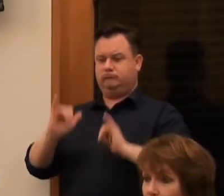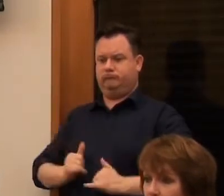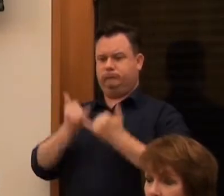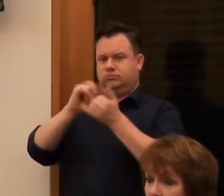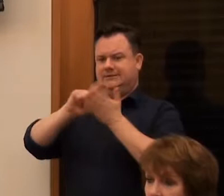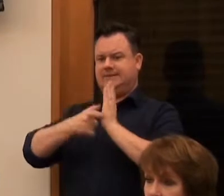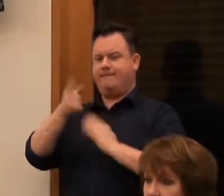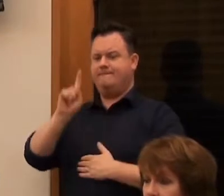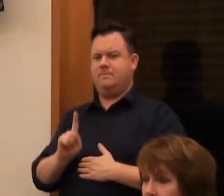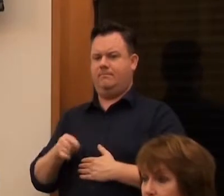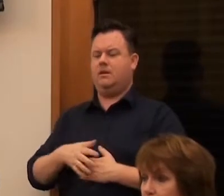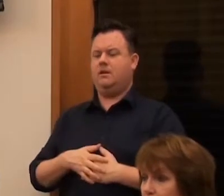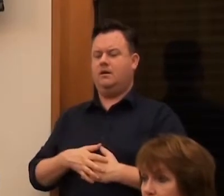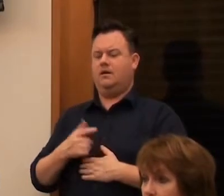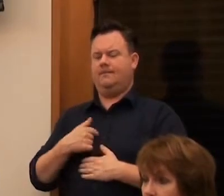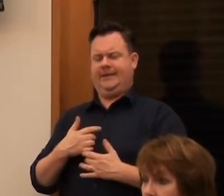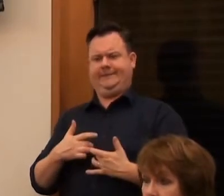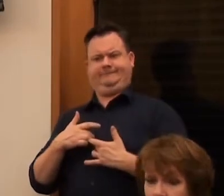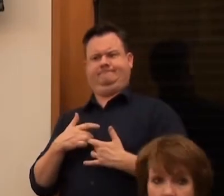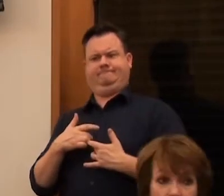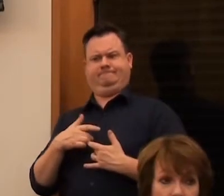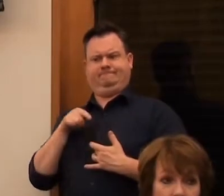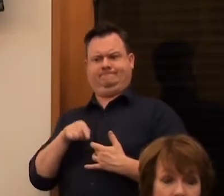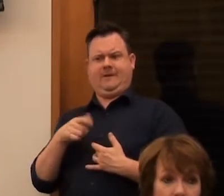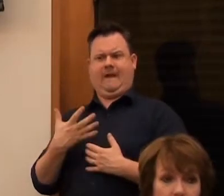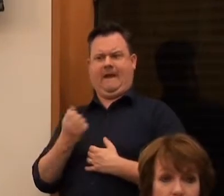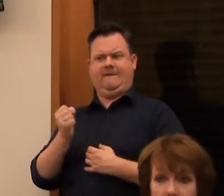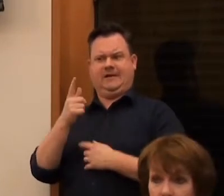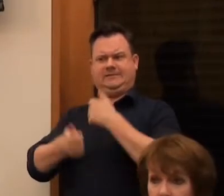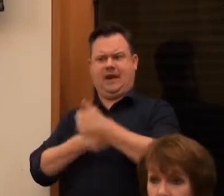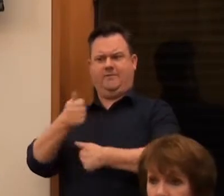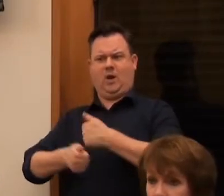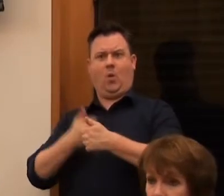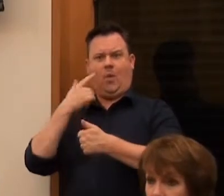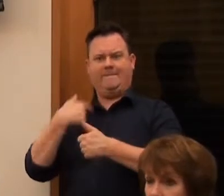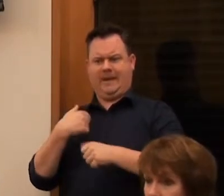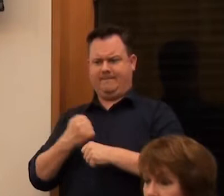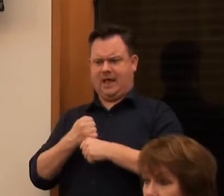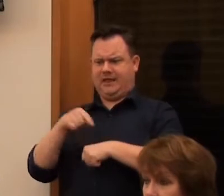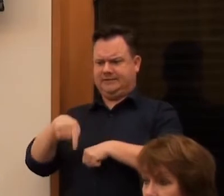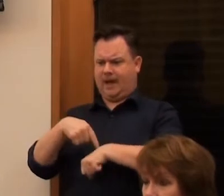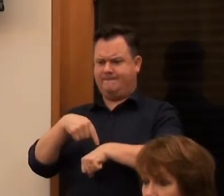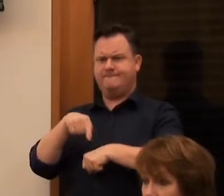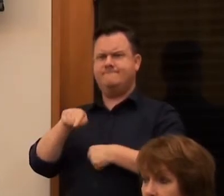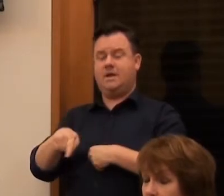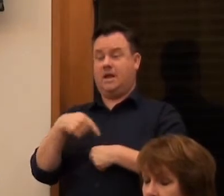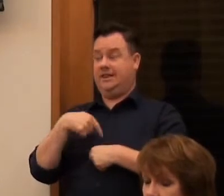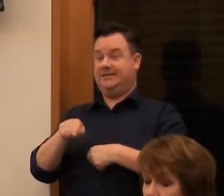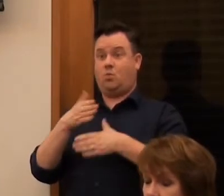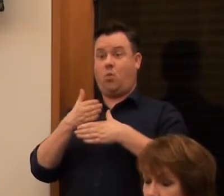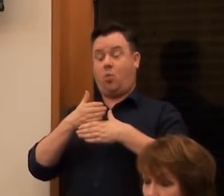disabled people, which to me didn't exist suddenly when I made them. And it's still, you know, it's a work in progress.